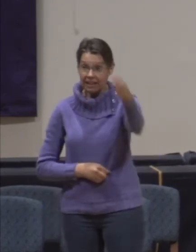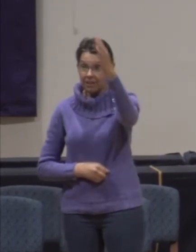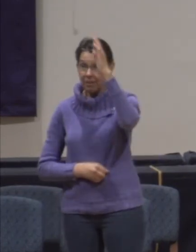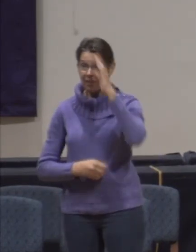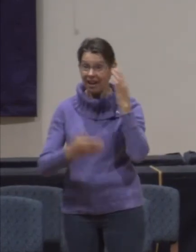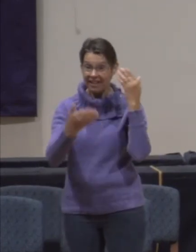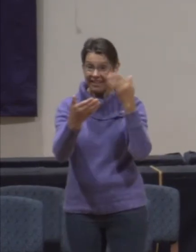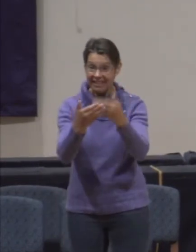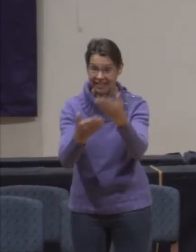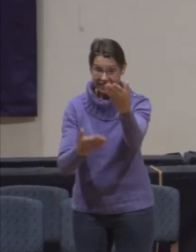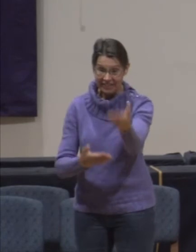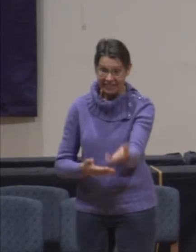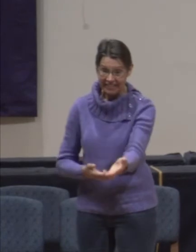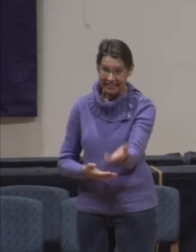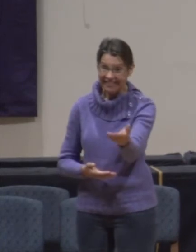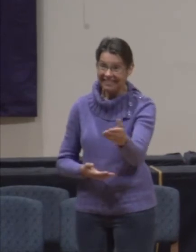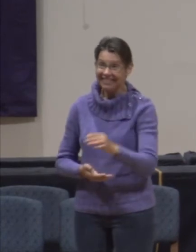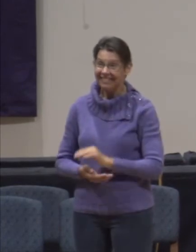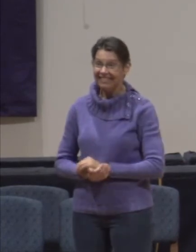That's yet true today.